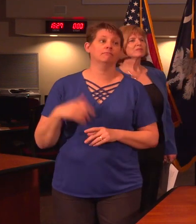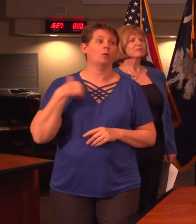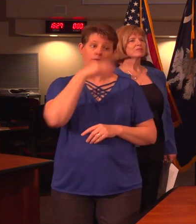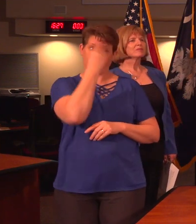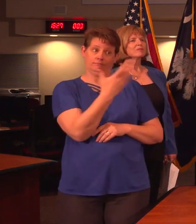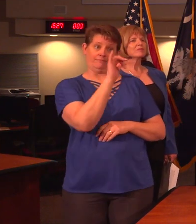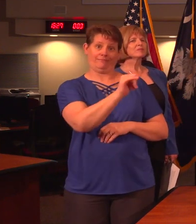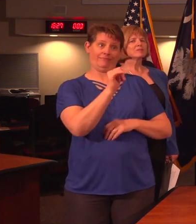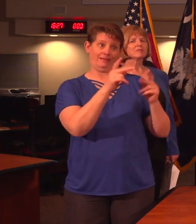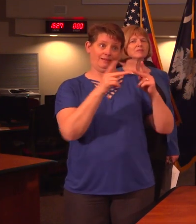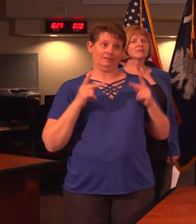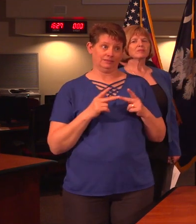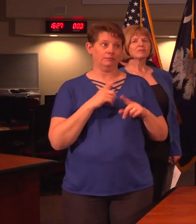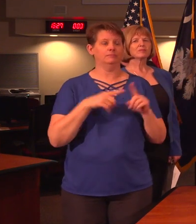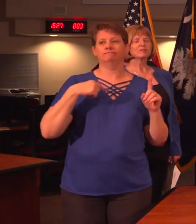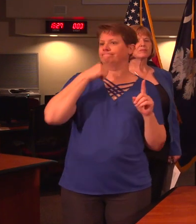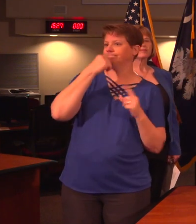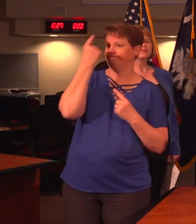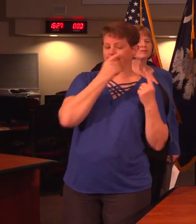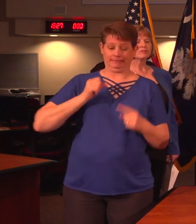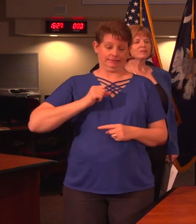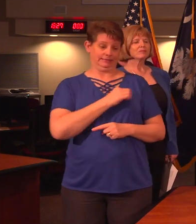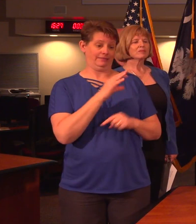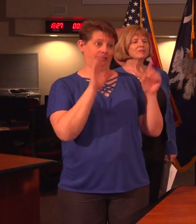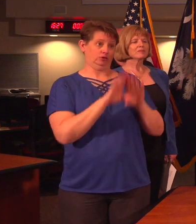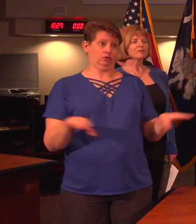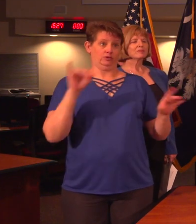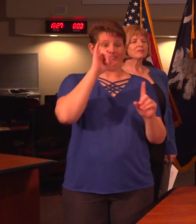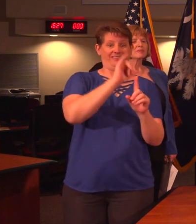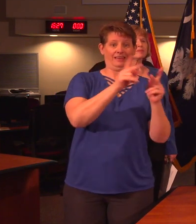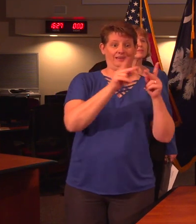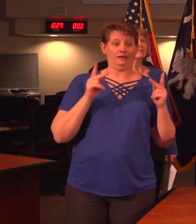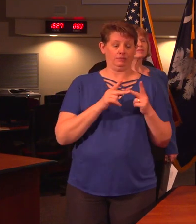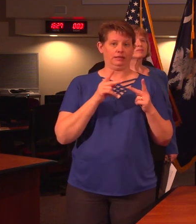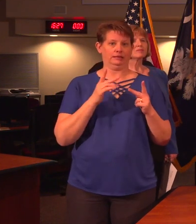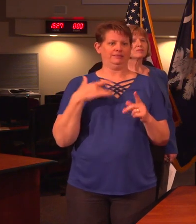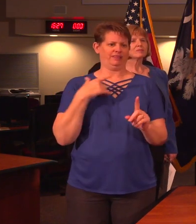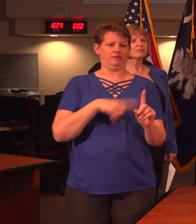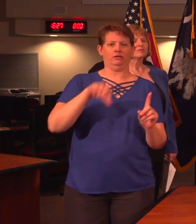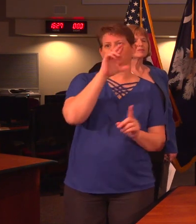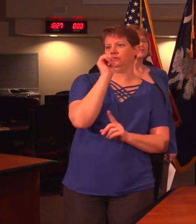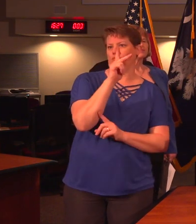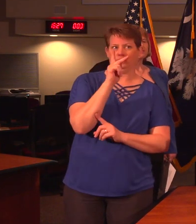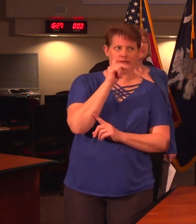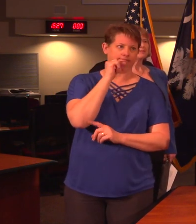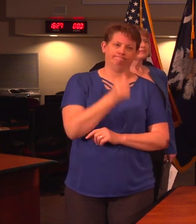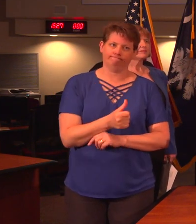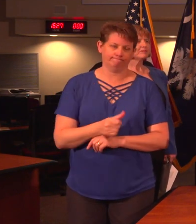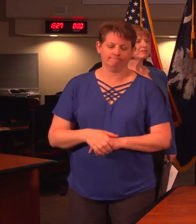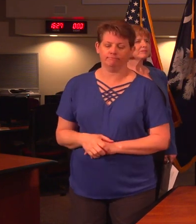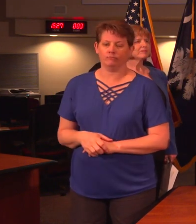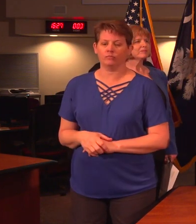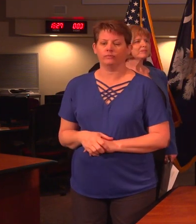facility. However, we do not consider the staff and children of the child care facility at risk from exposure in that center.